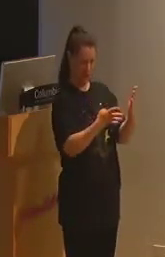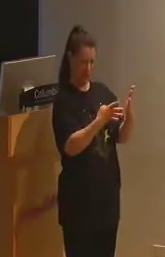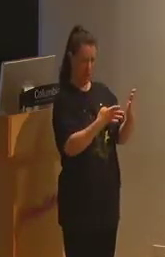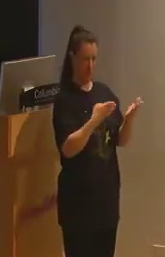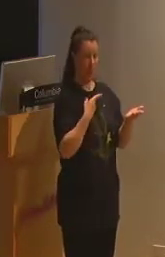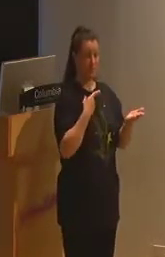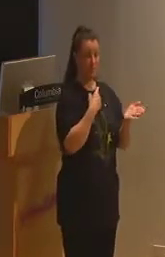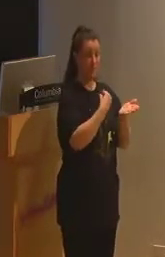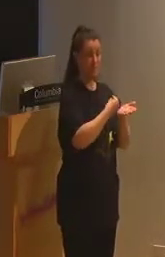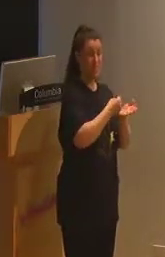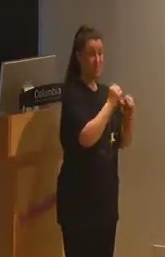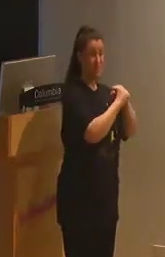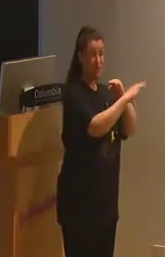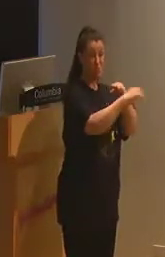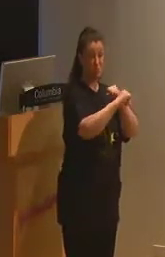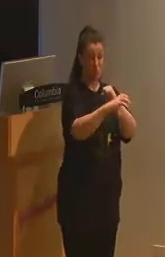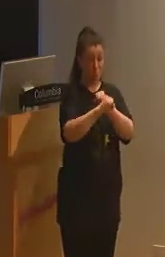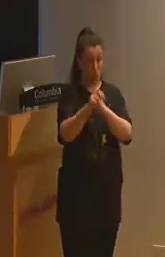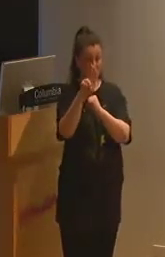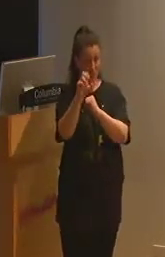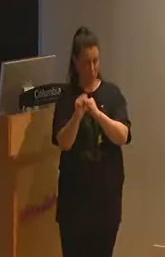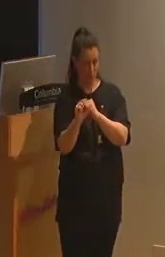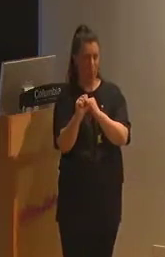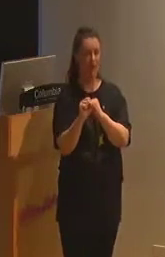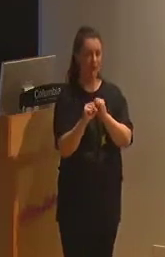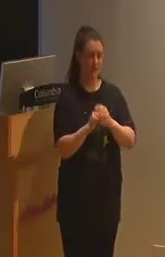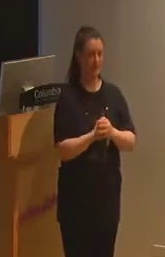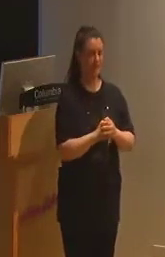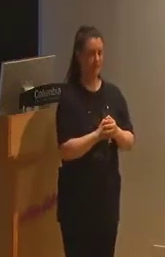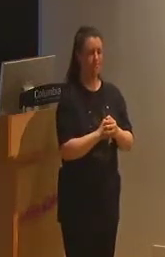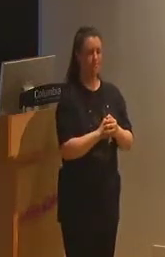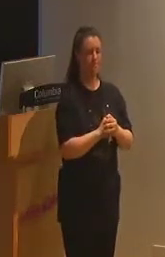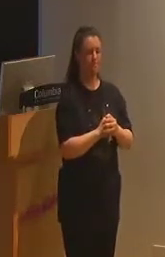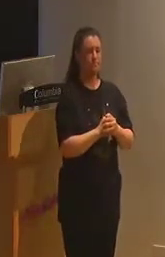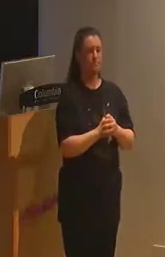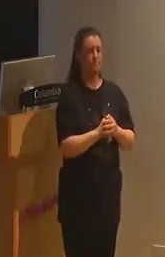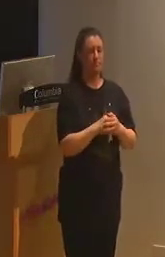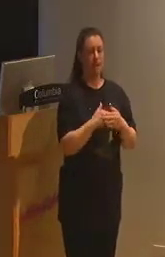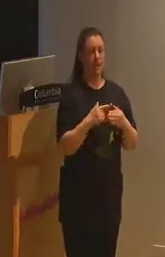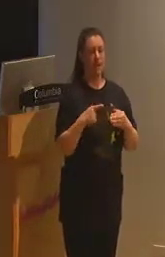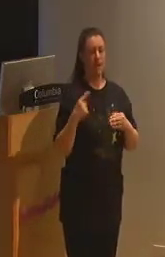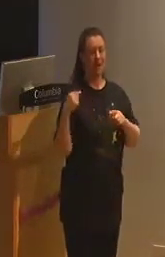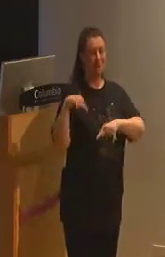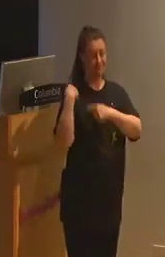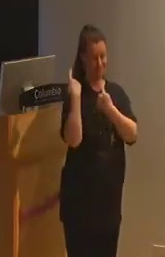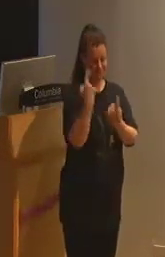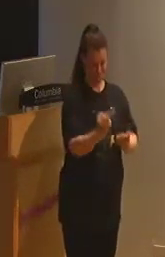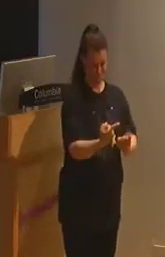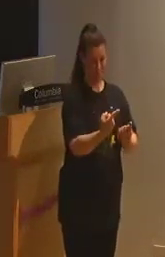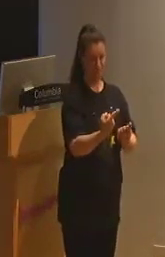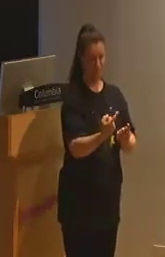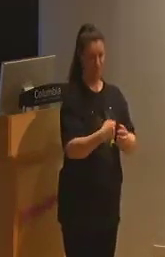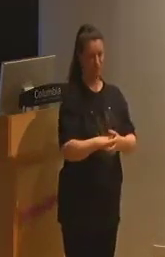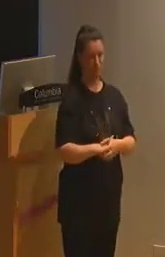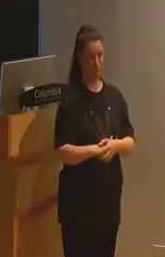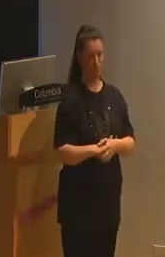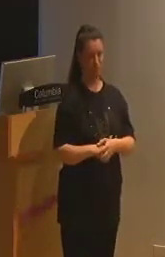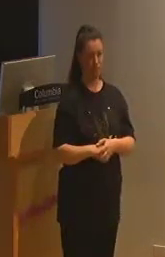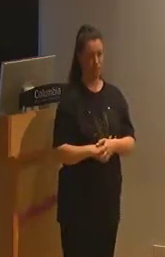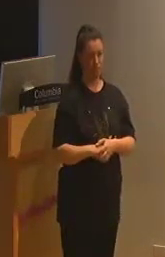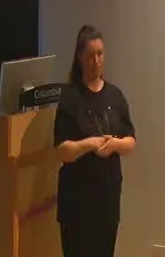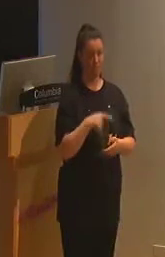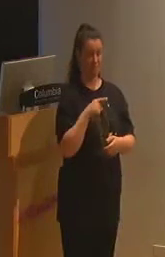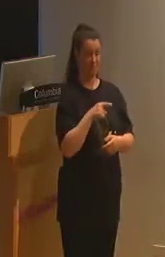the public under the guise of accountability, standards, adequacy, and excellence up to the present, denying any claim to